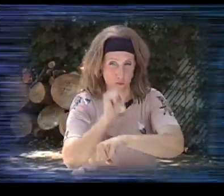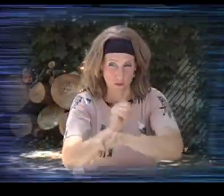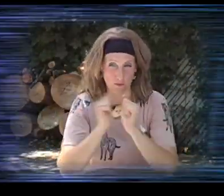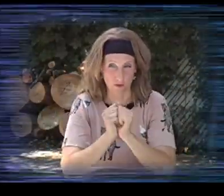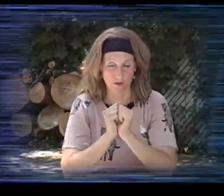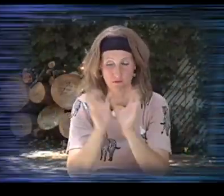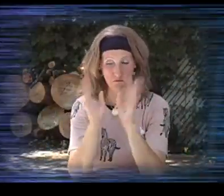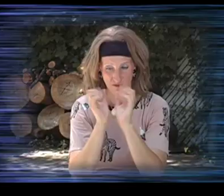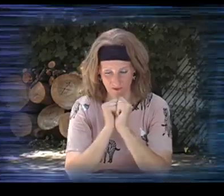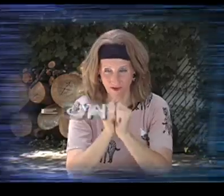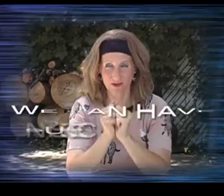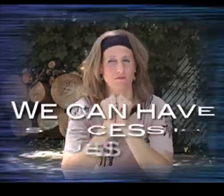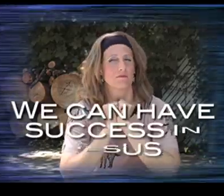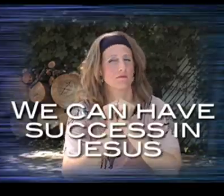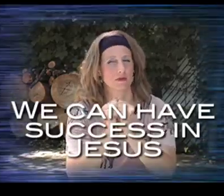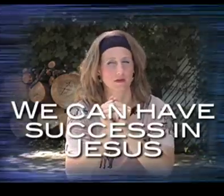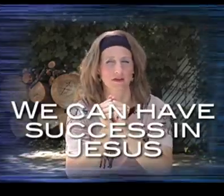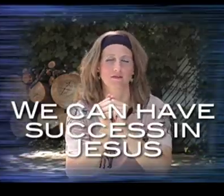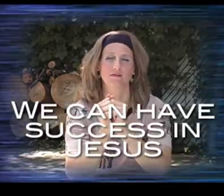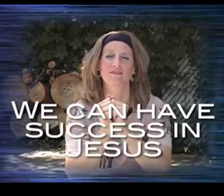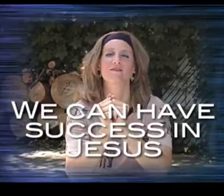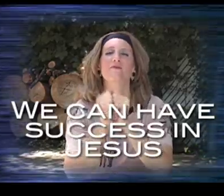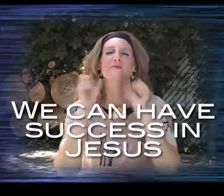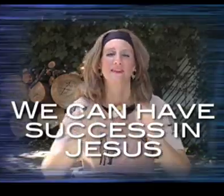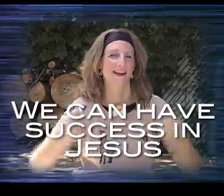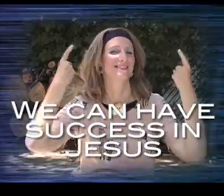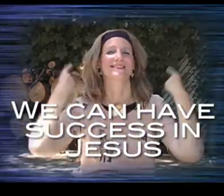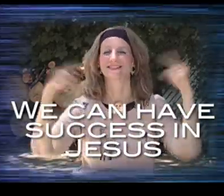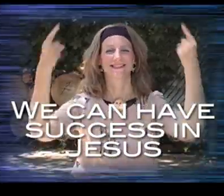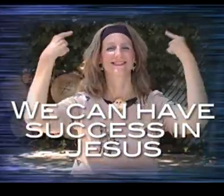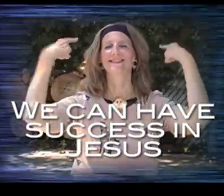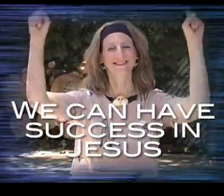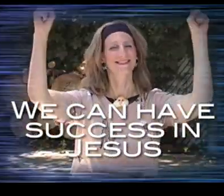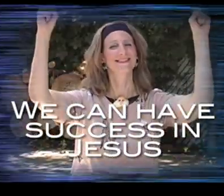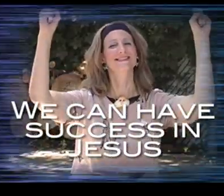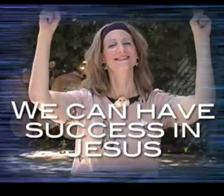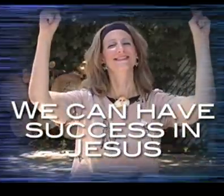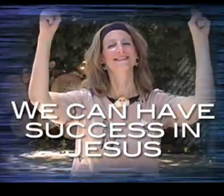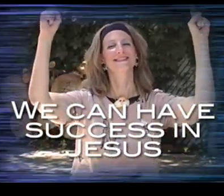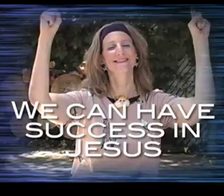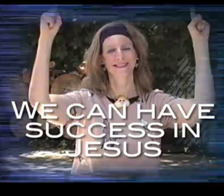will work together and we will meet together we can have success success in Jesus